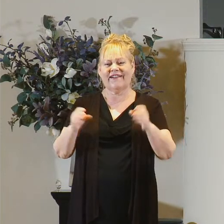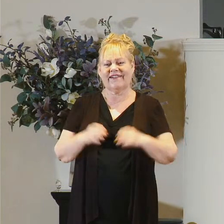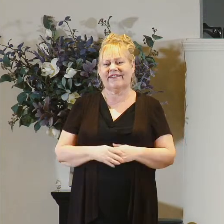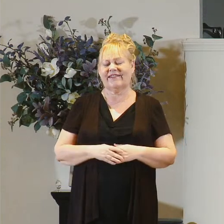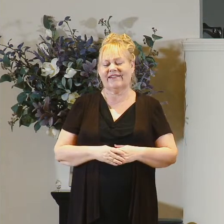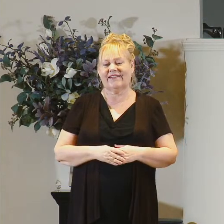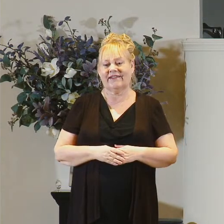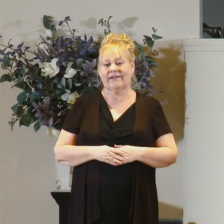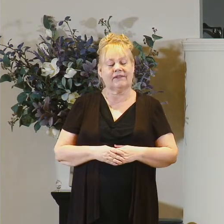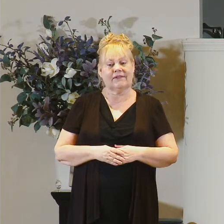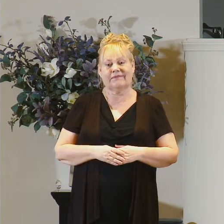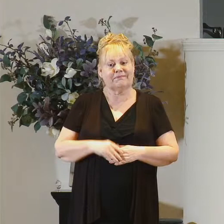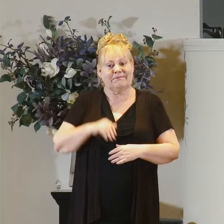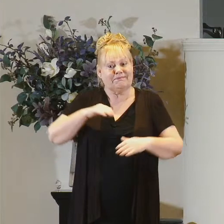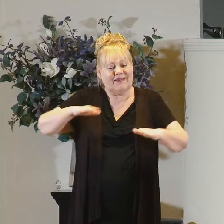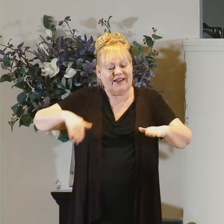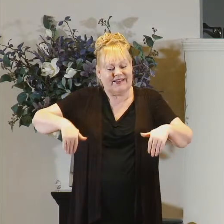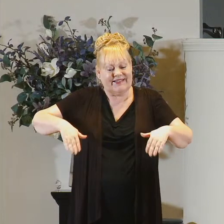but it's not yet